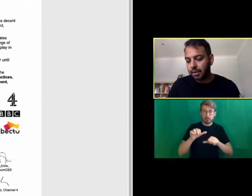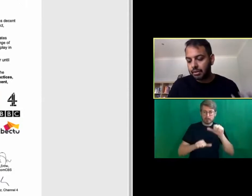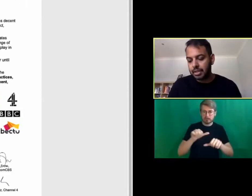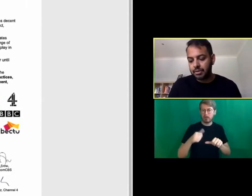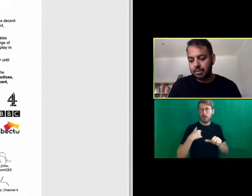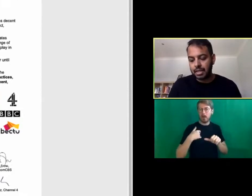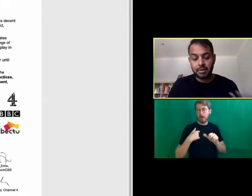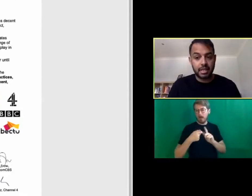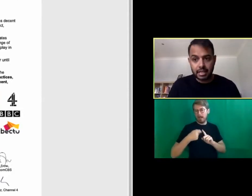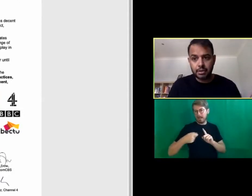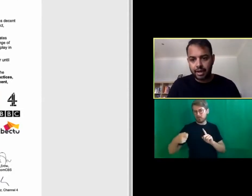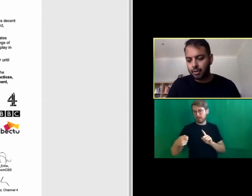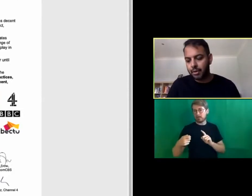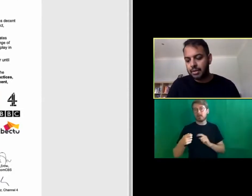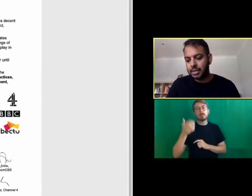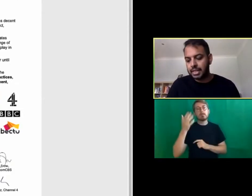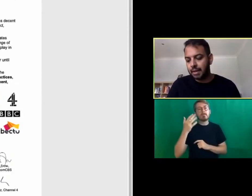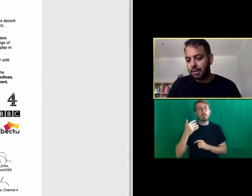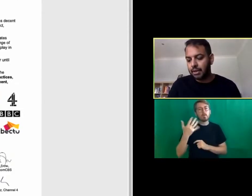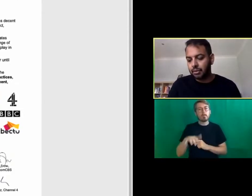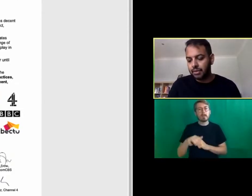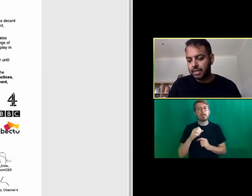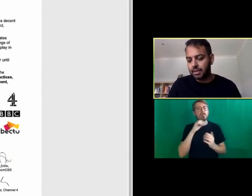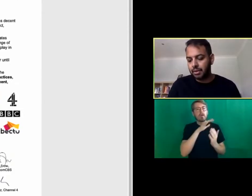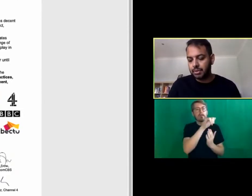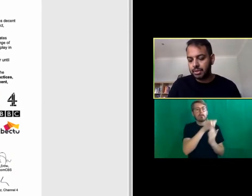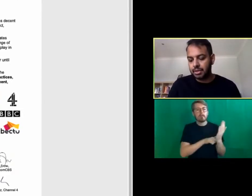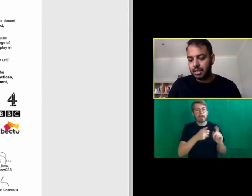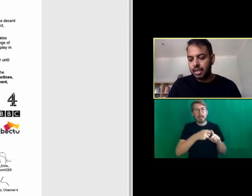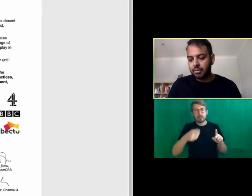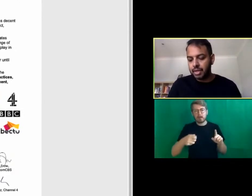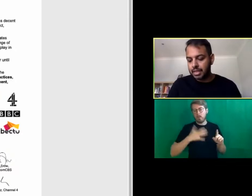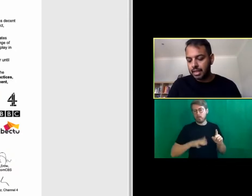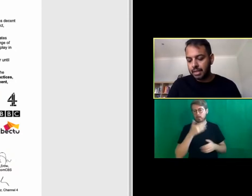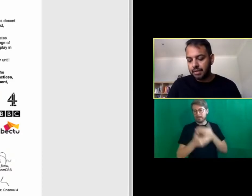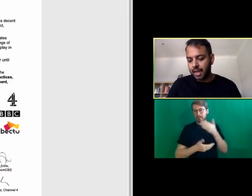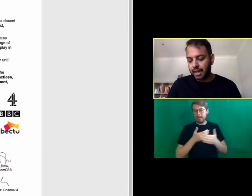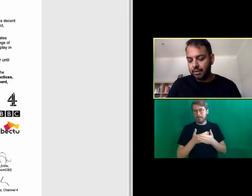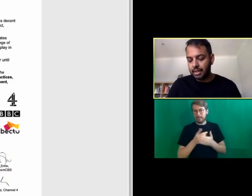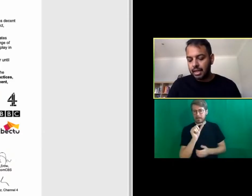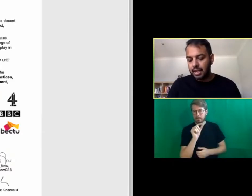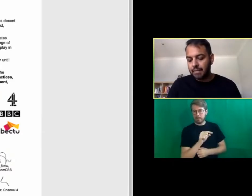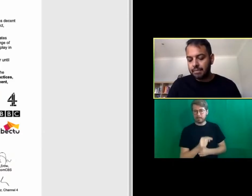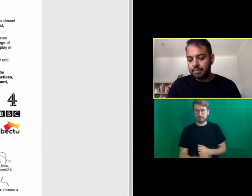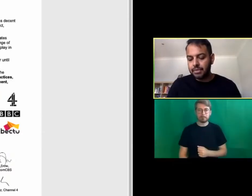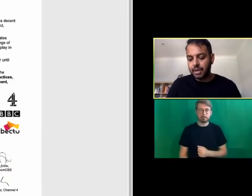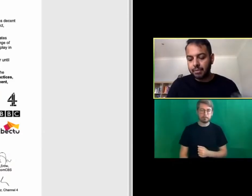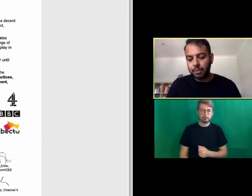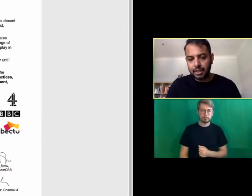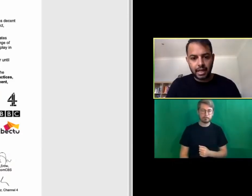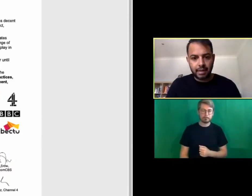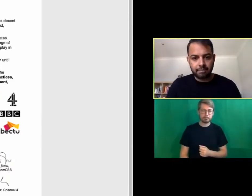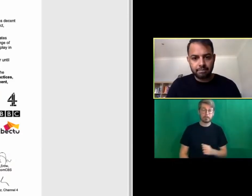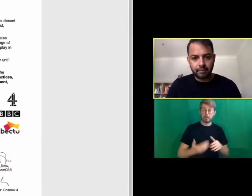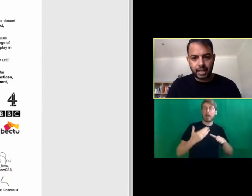elaborate on you know some of there was an earlier draft where we we did elaborate on all of this so I just want to read a bit of that out. So